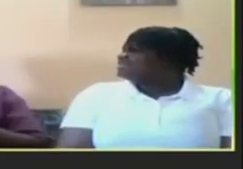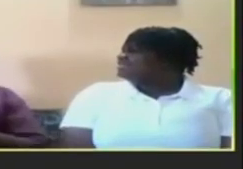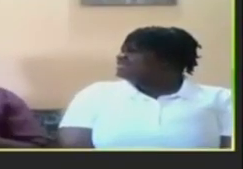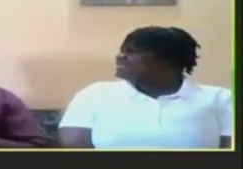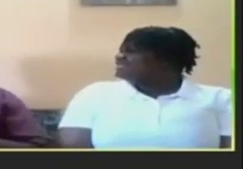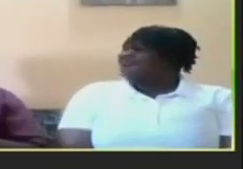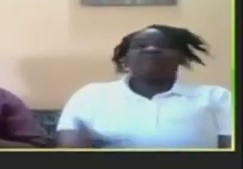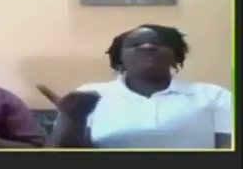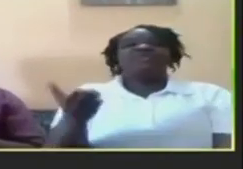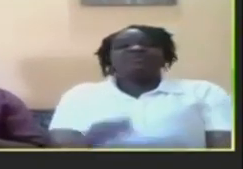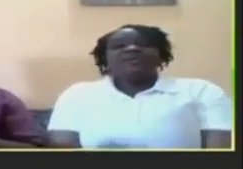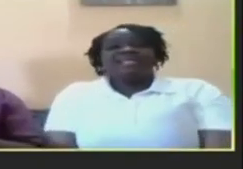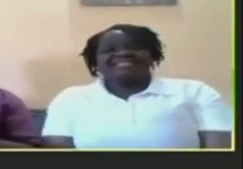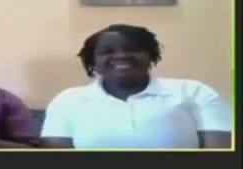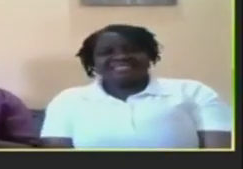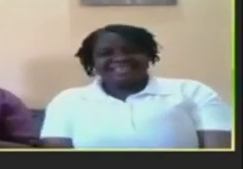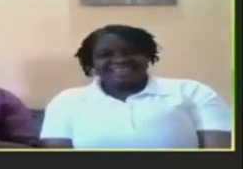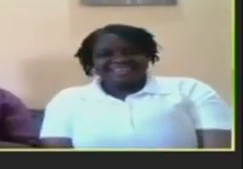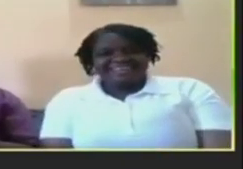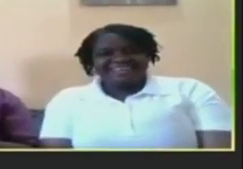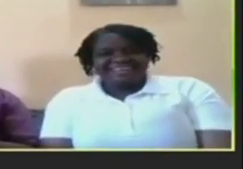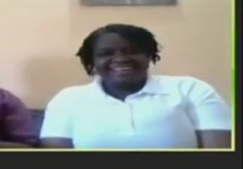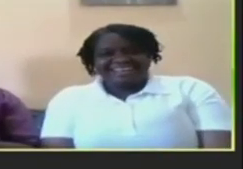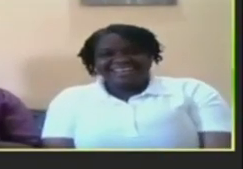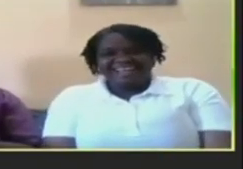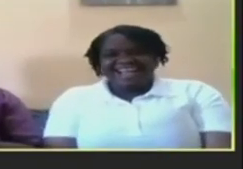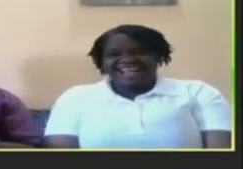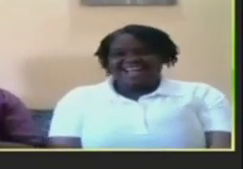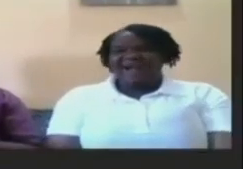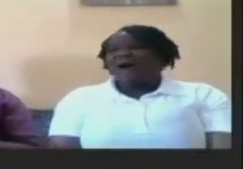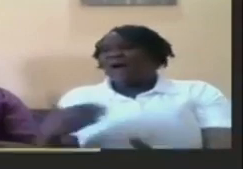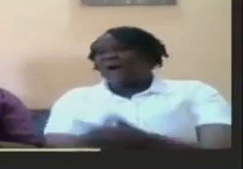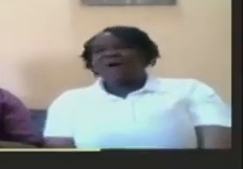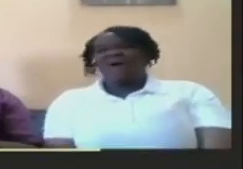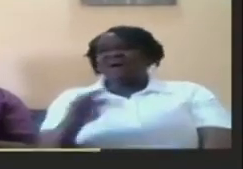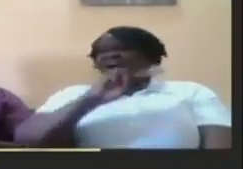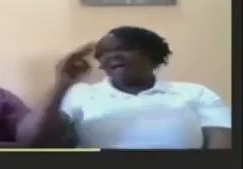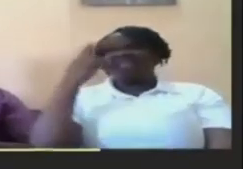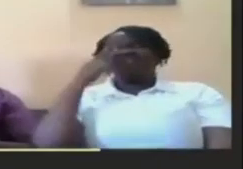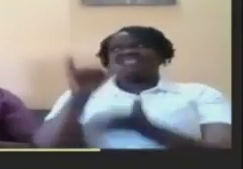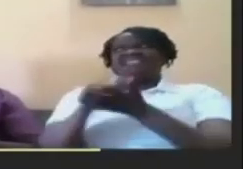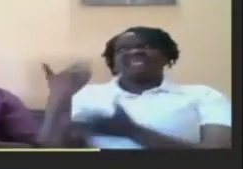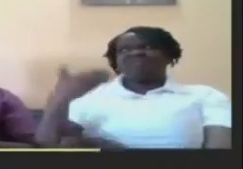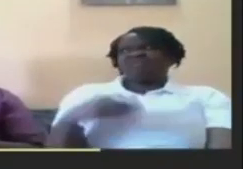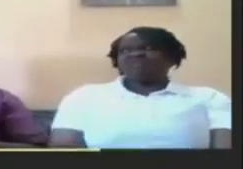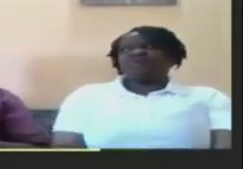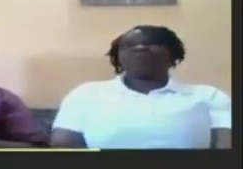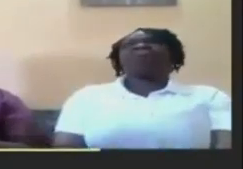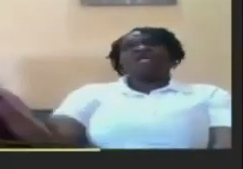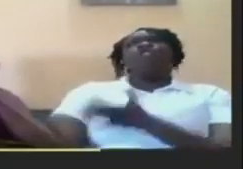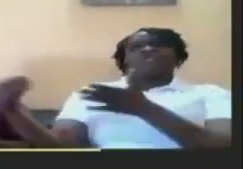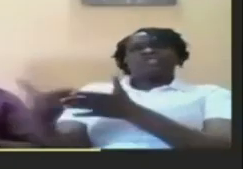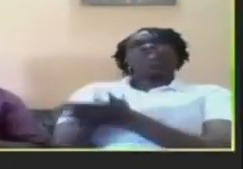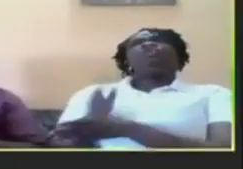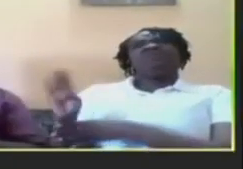i was only born yesterday oh i never see that before she knew it